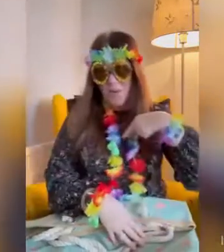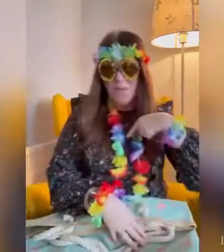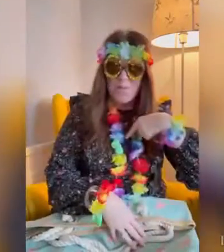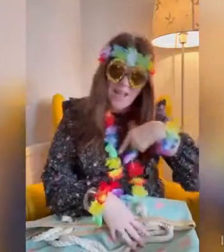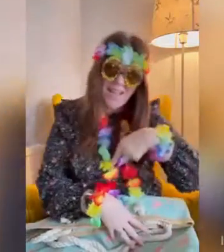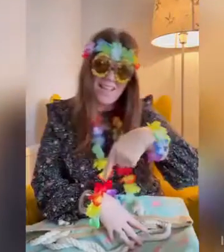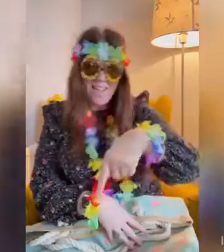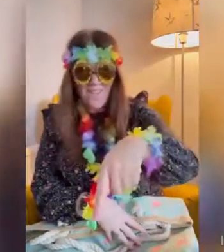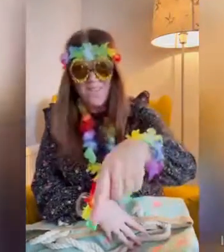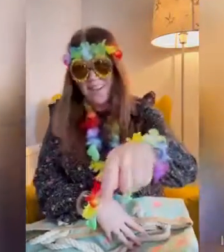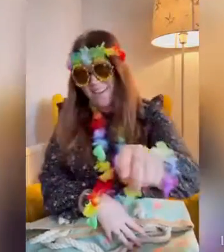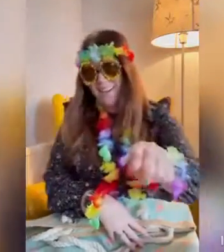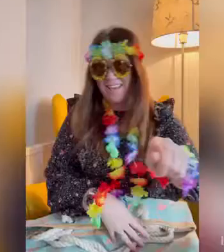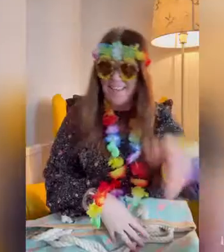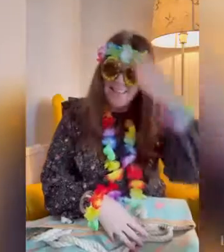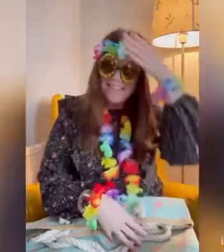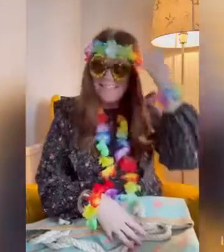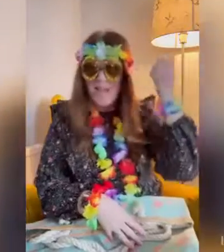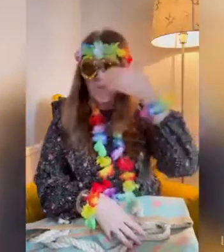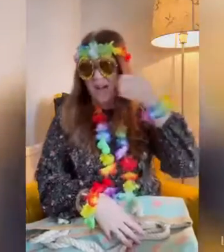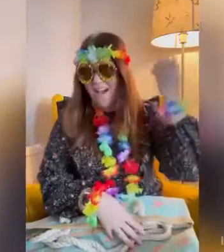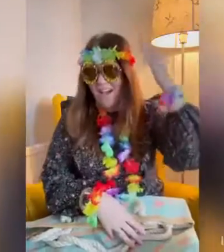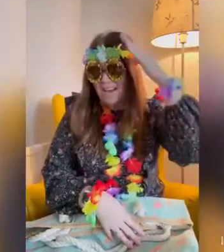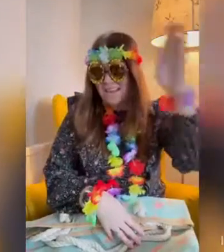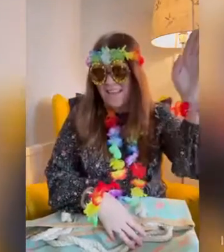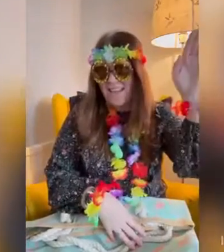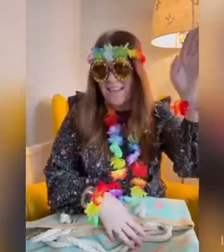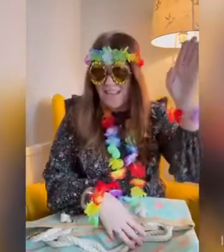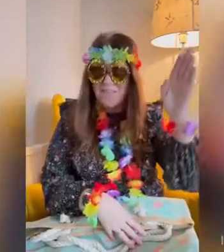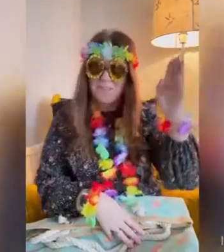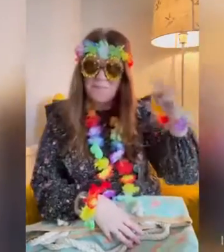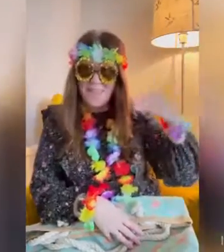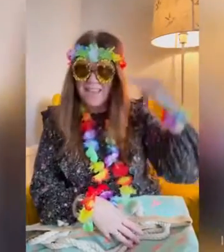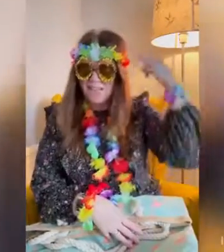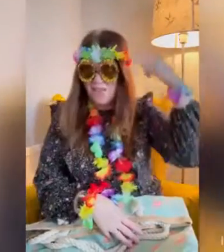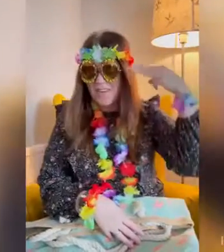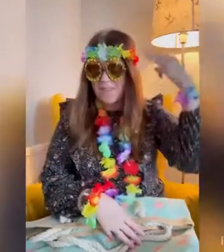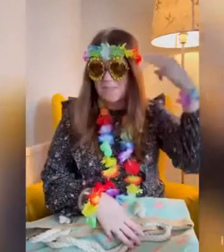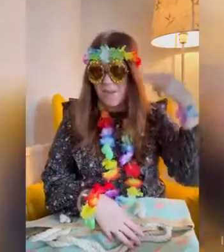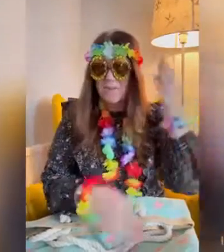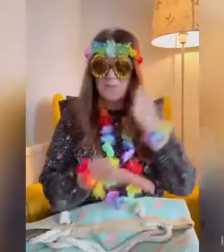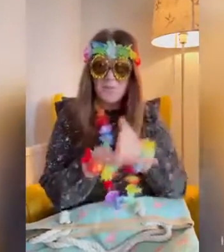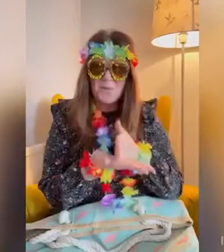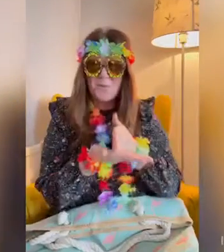we're going on a summer holiday to make a dream come true